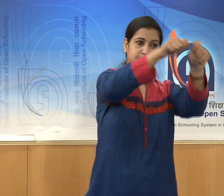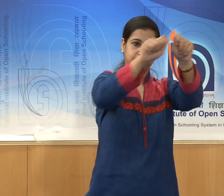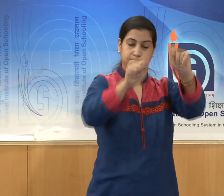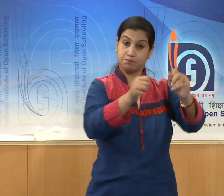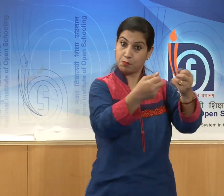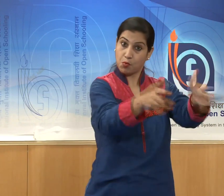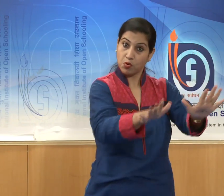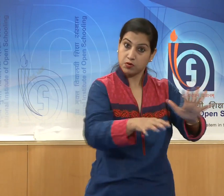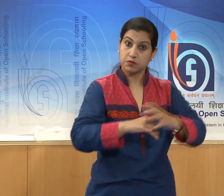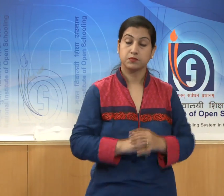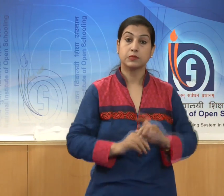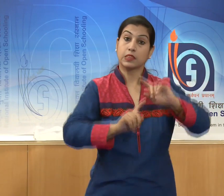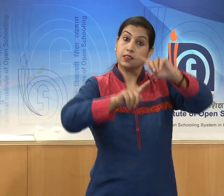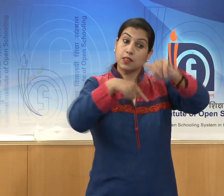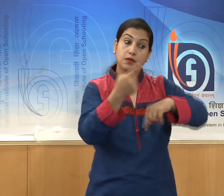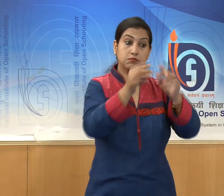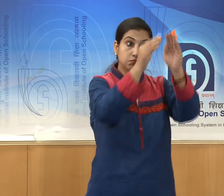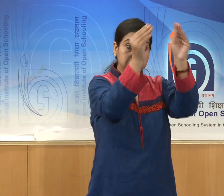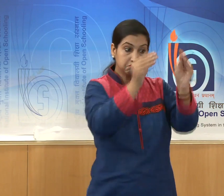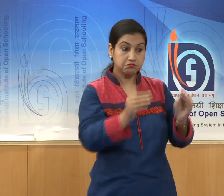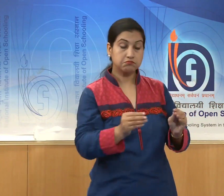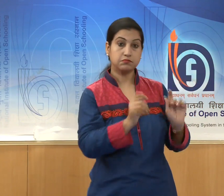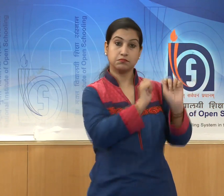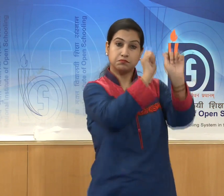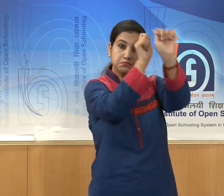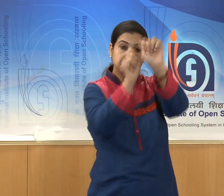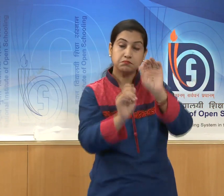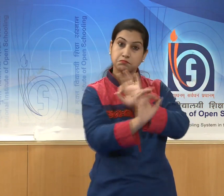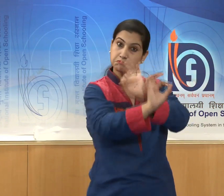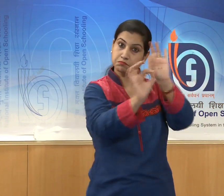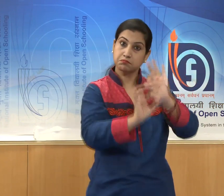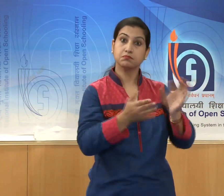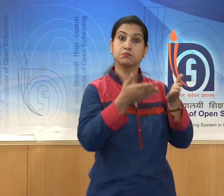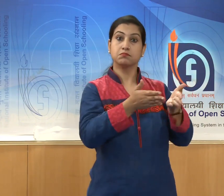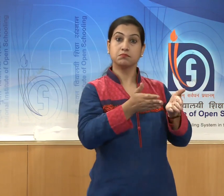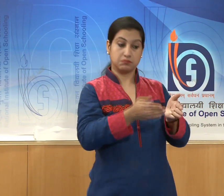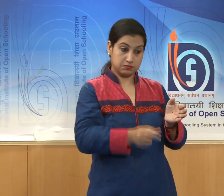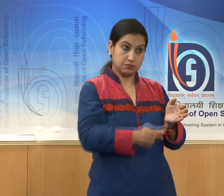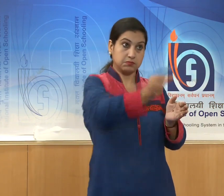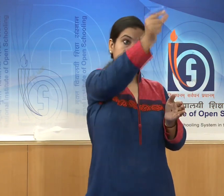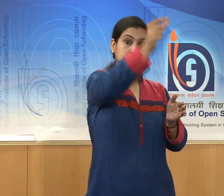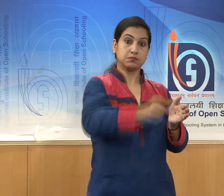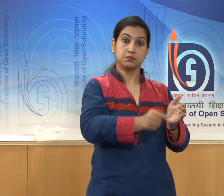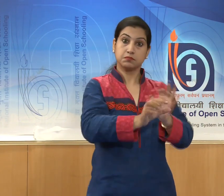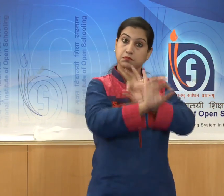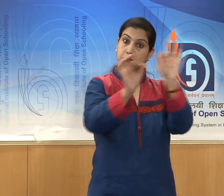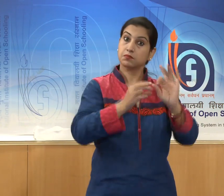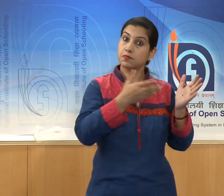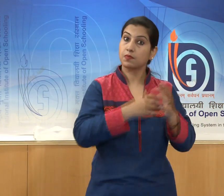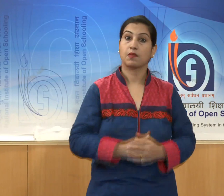and the statue is